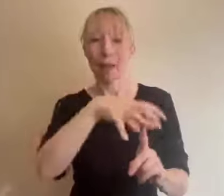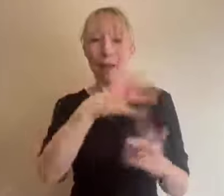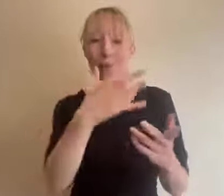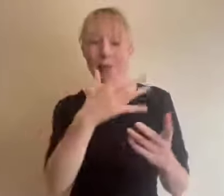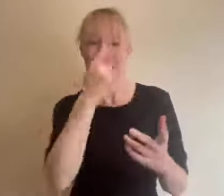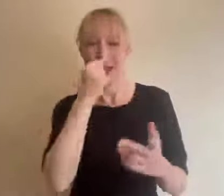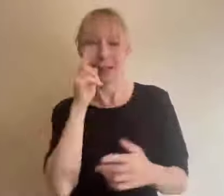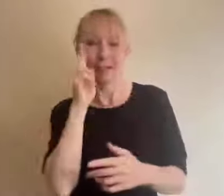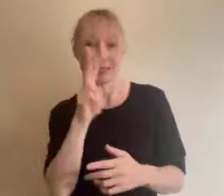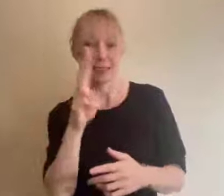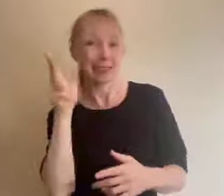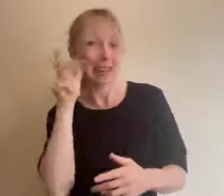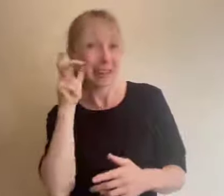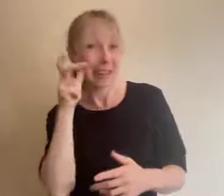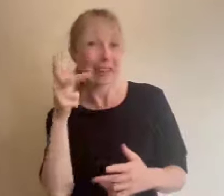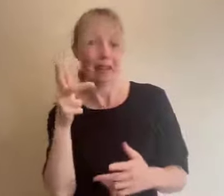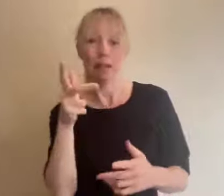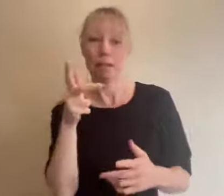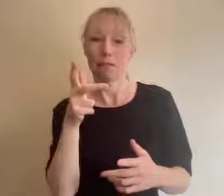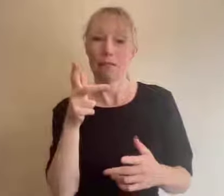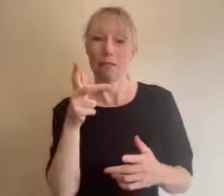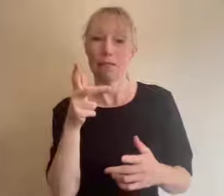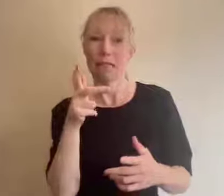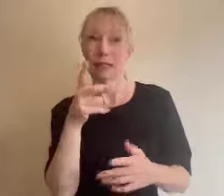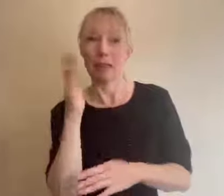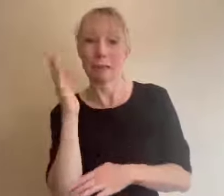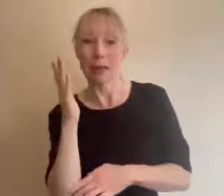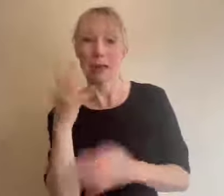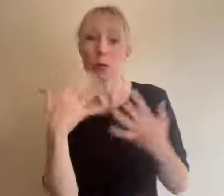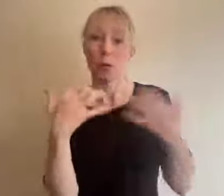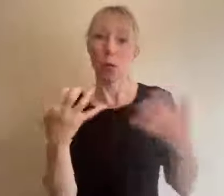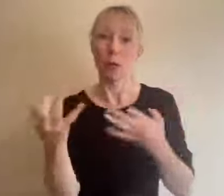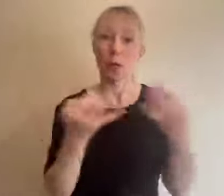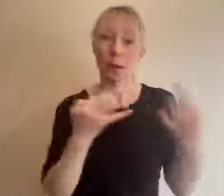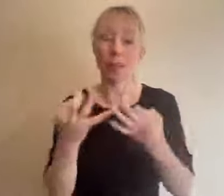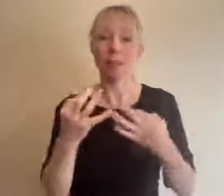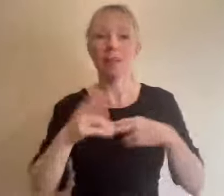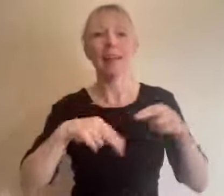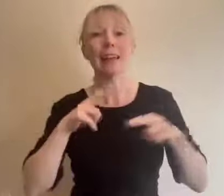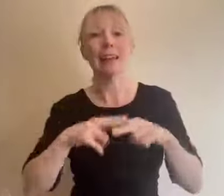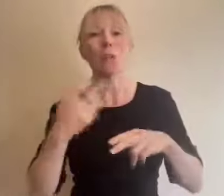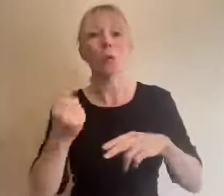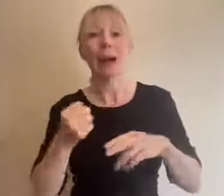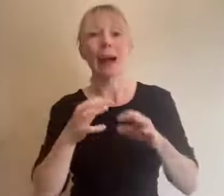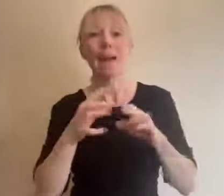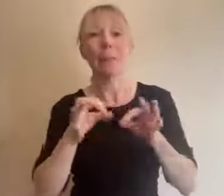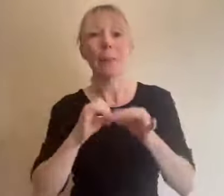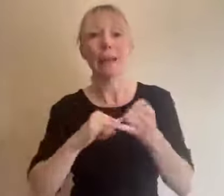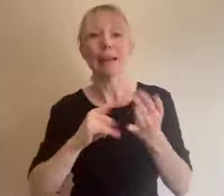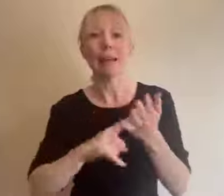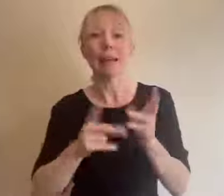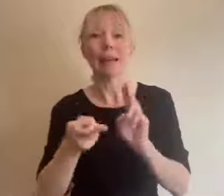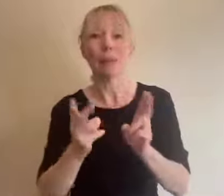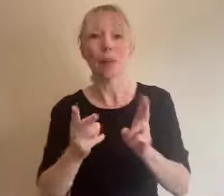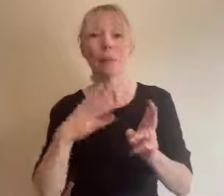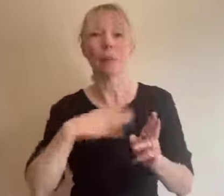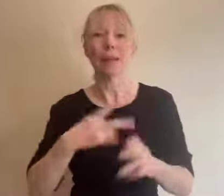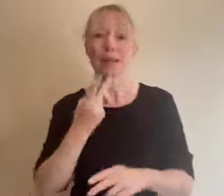and audience questions if you have a bsl interpreter you will need to have a second computer and webcam not